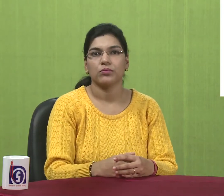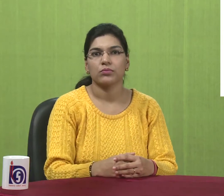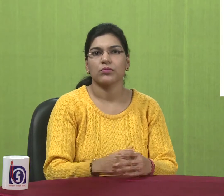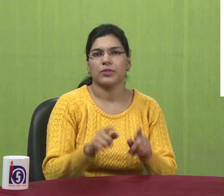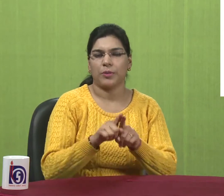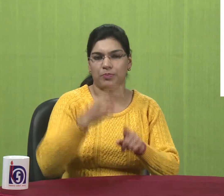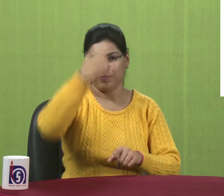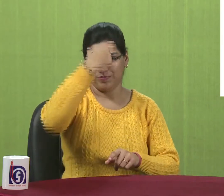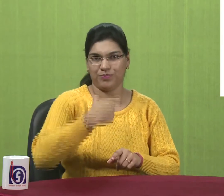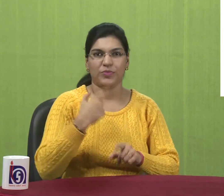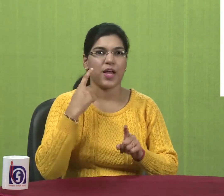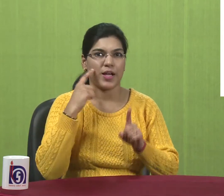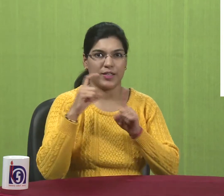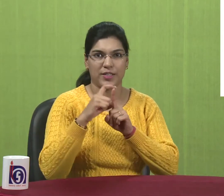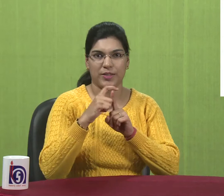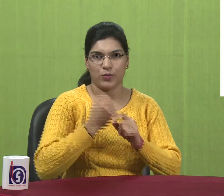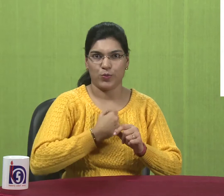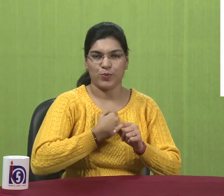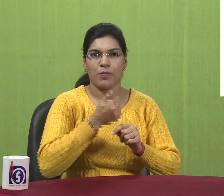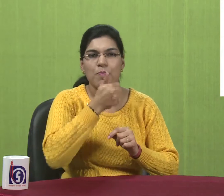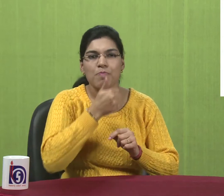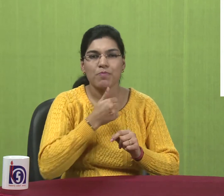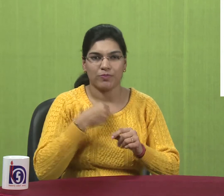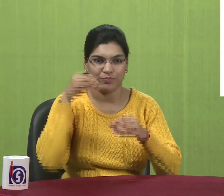Seventh point. User accounts.